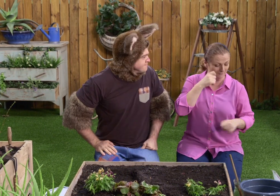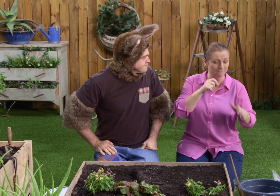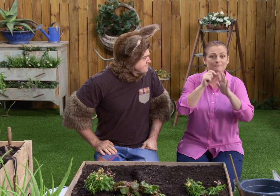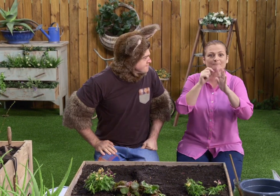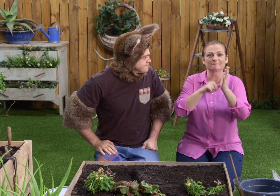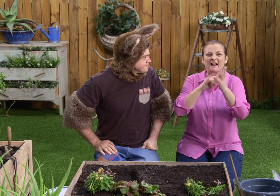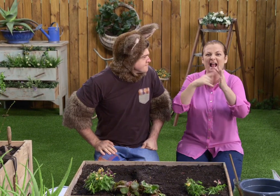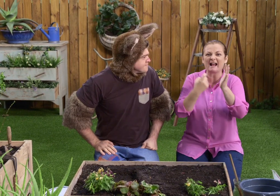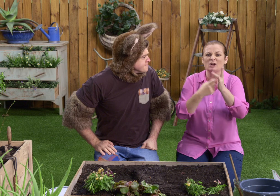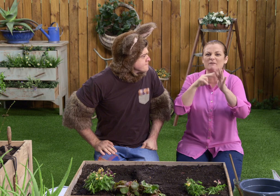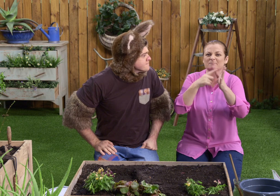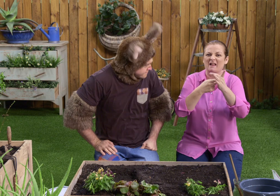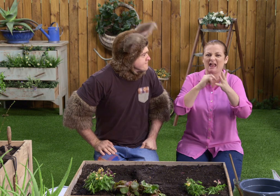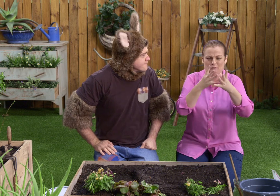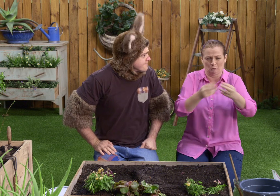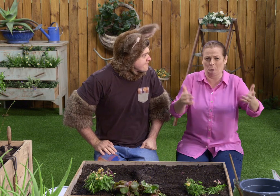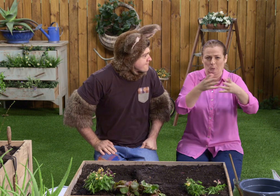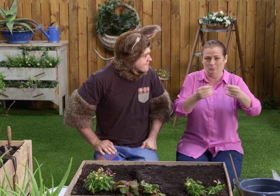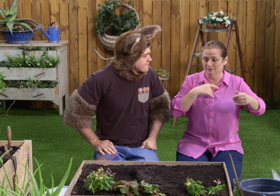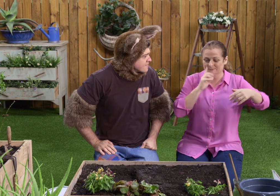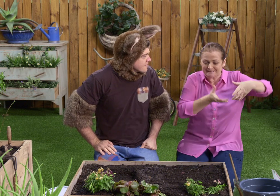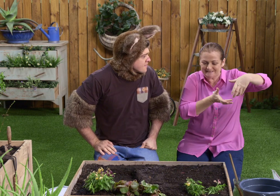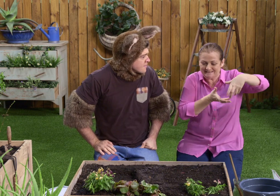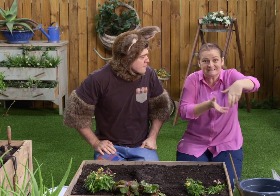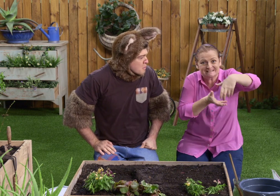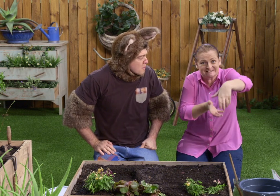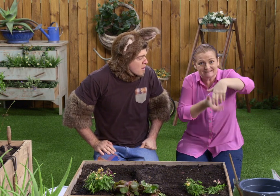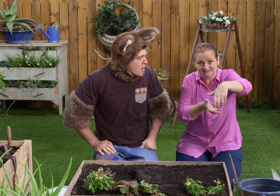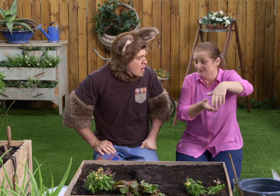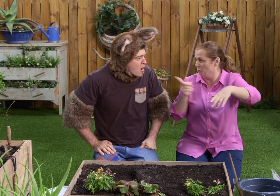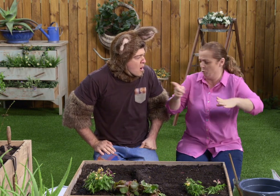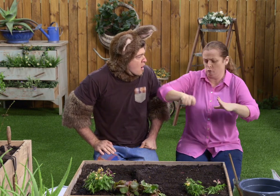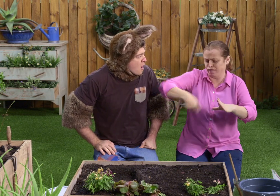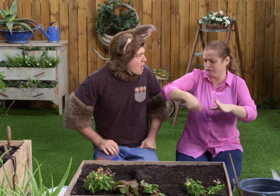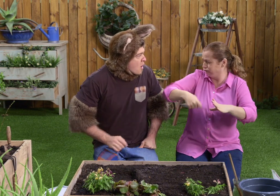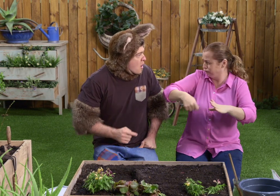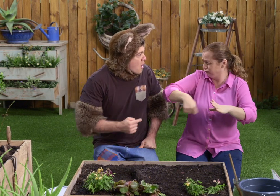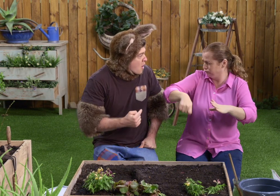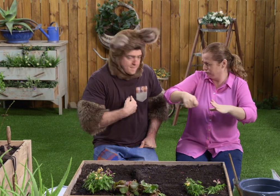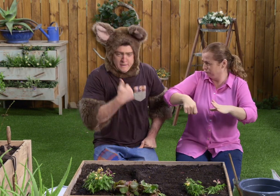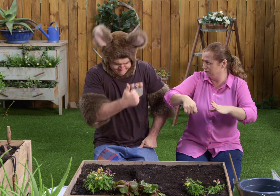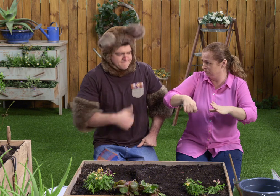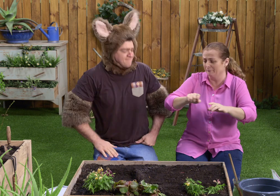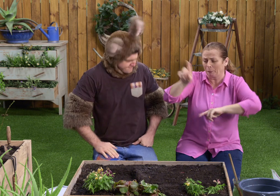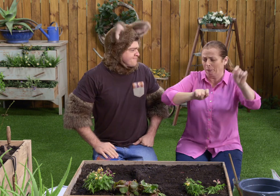The plaster of Paris is in powder form. And as I tip it in, you need to stir the water in the bucket.